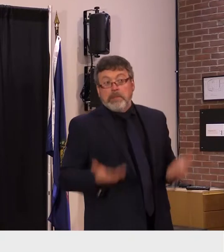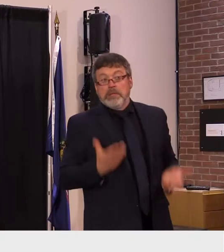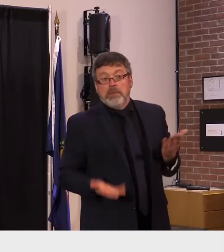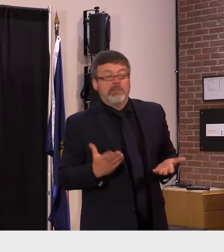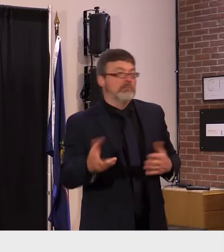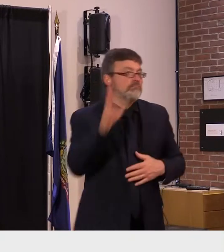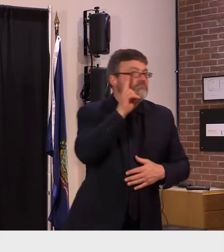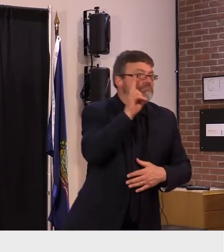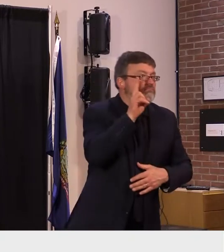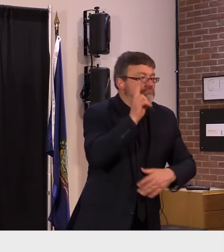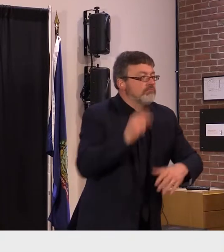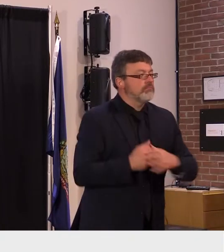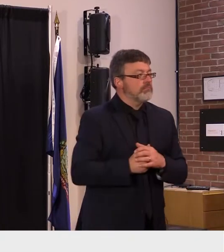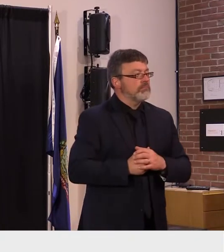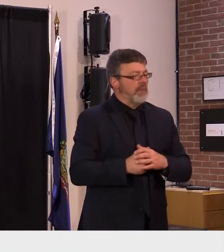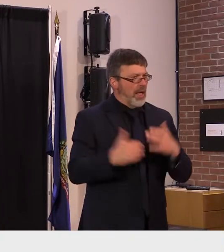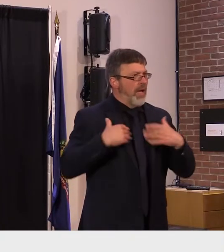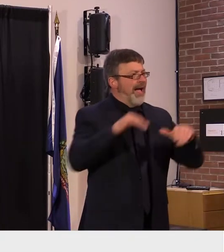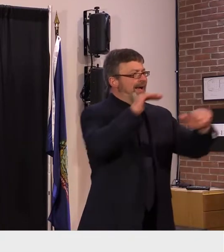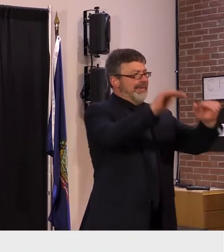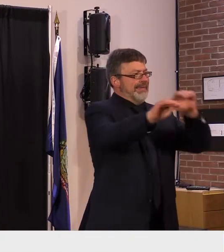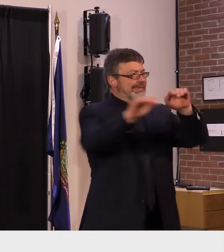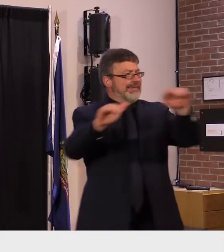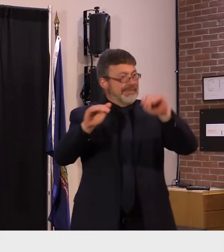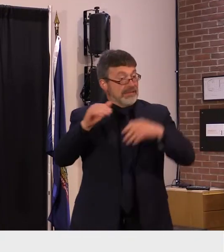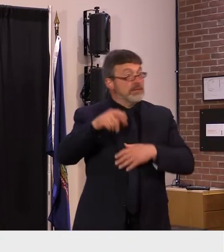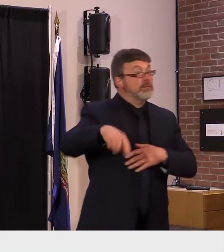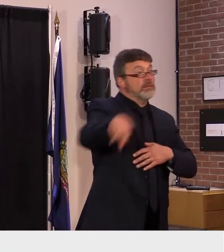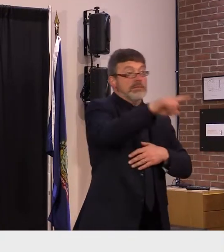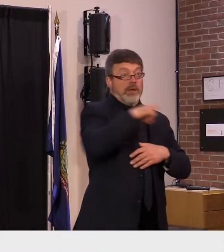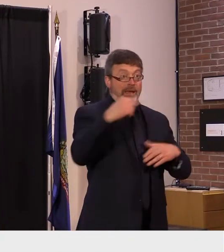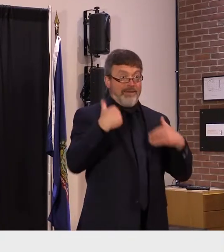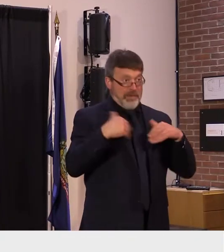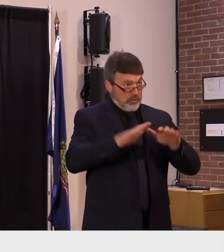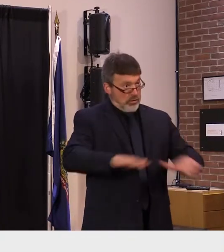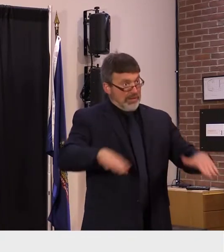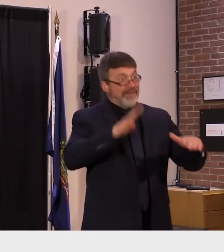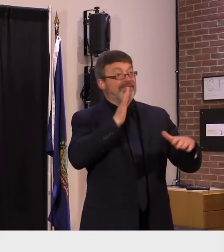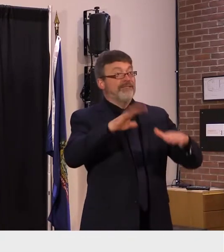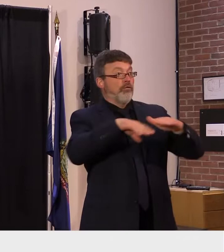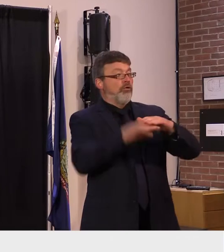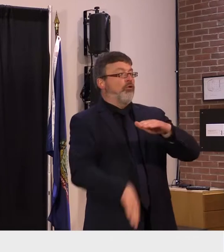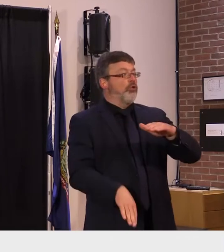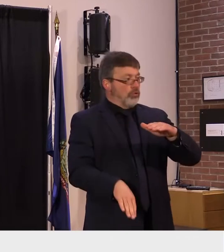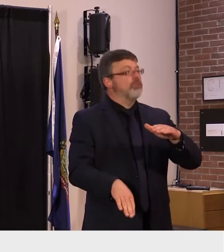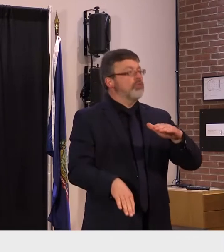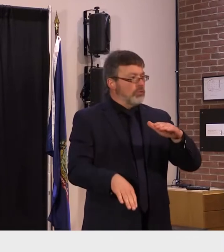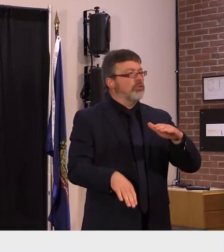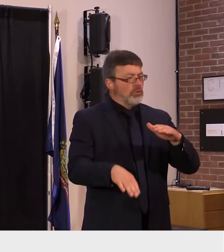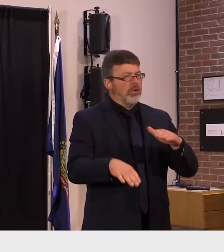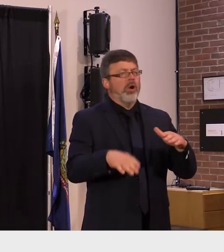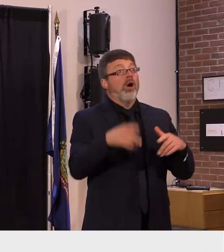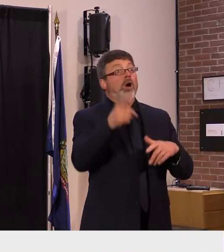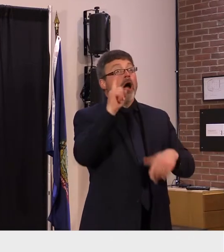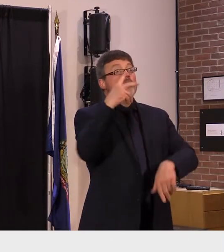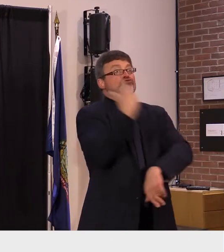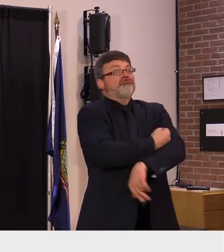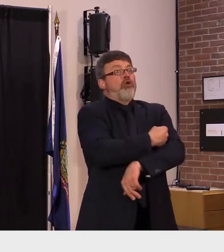vaccines for children under five will be given at pediatricians offices and other health care practices